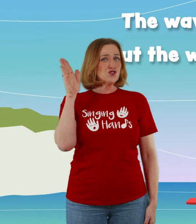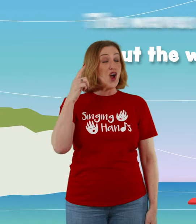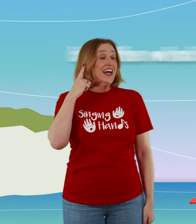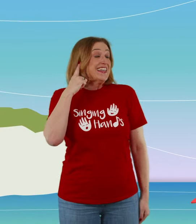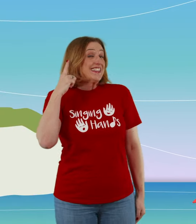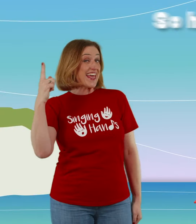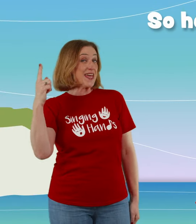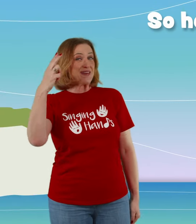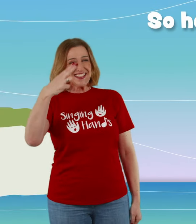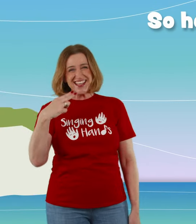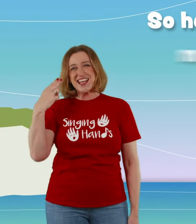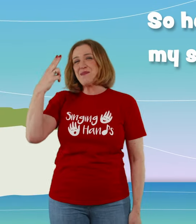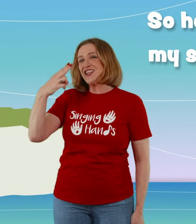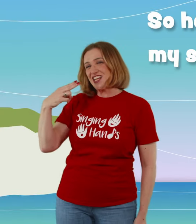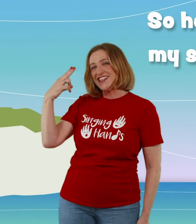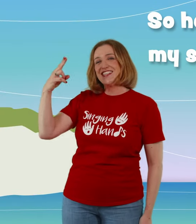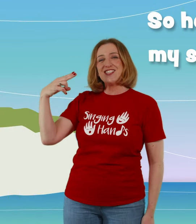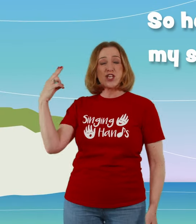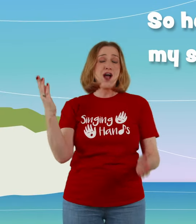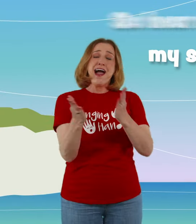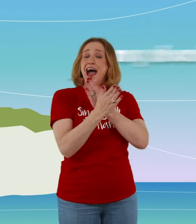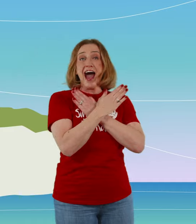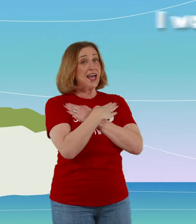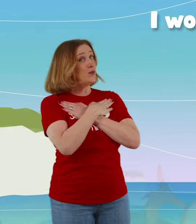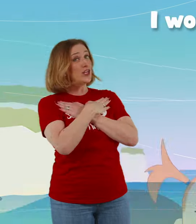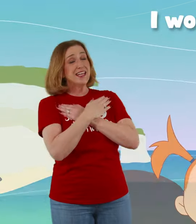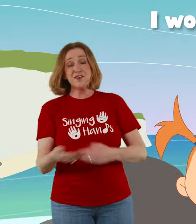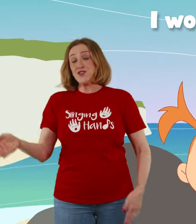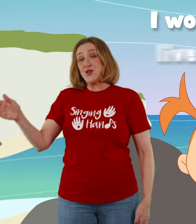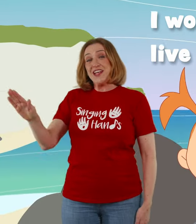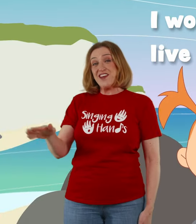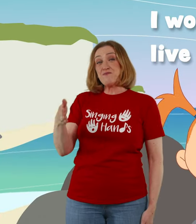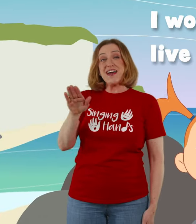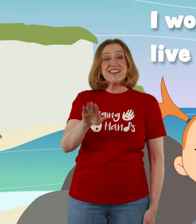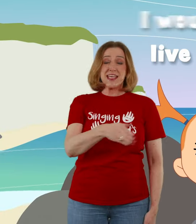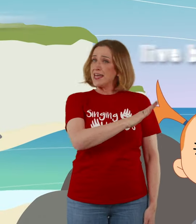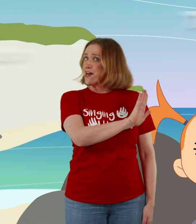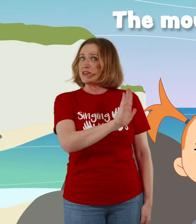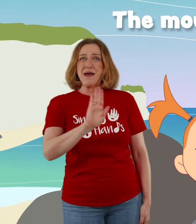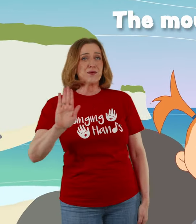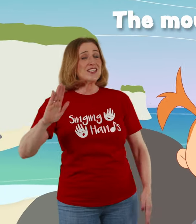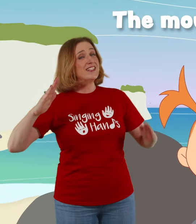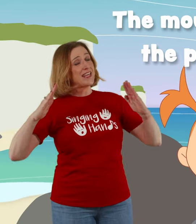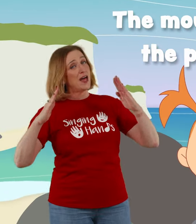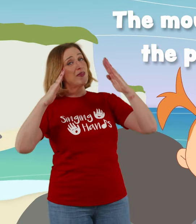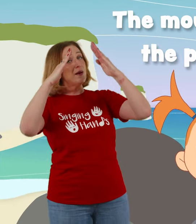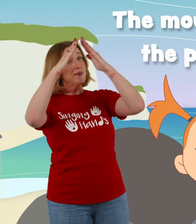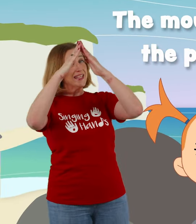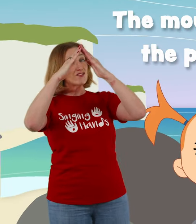strong, so hear me sing my shanty song I would love to live by the sea, the mountains are no place